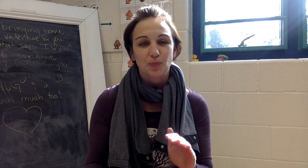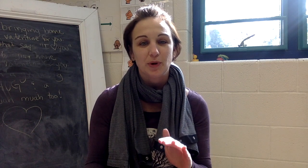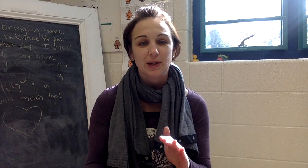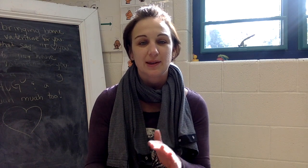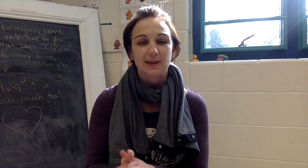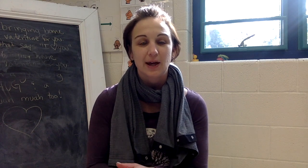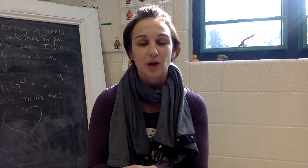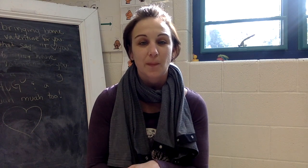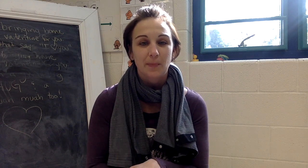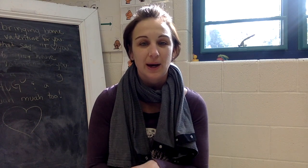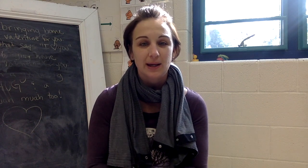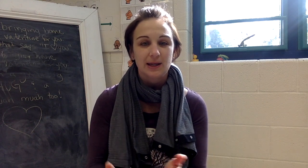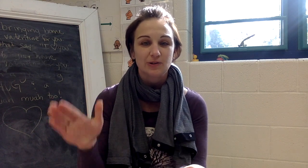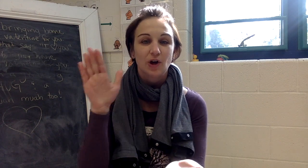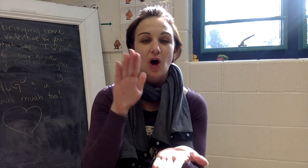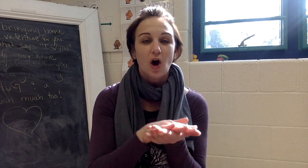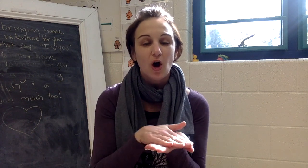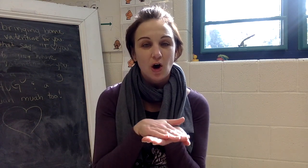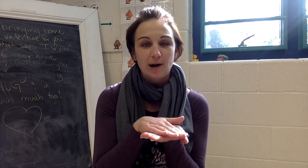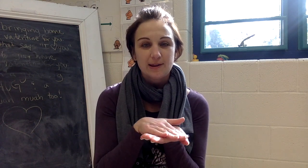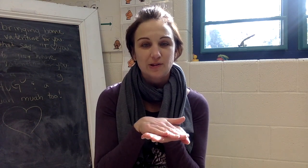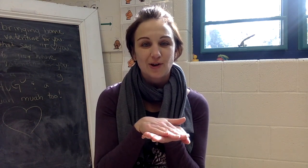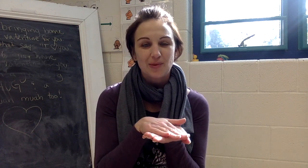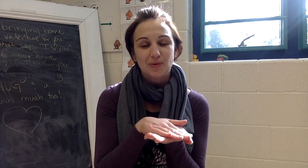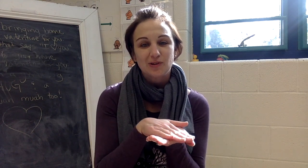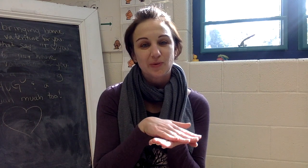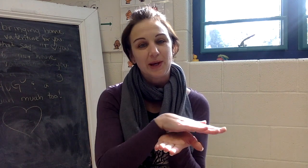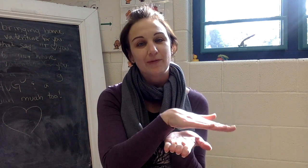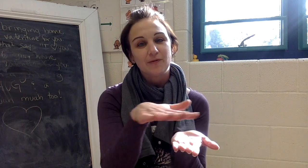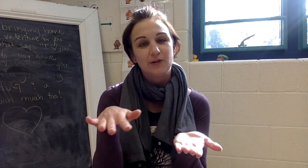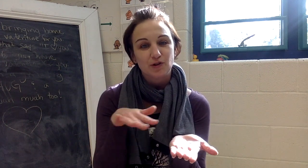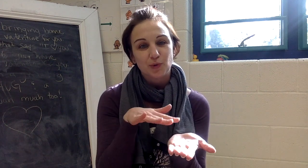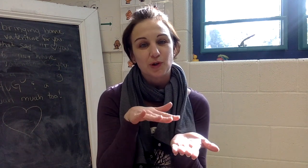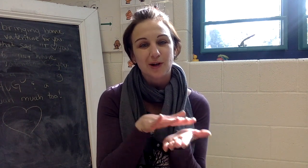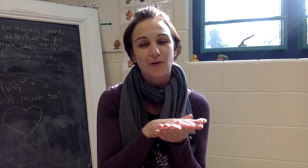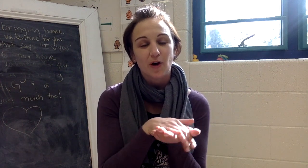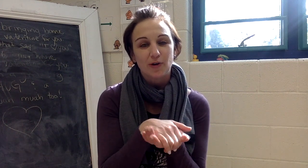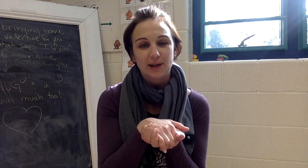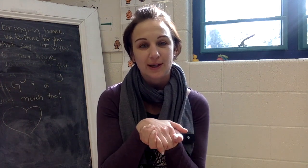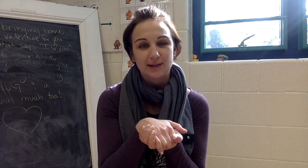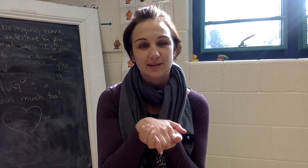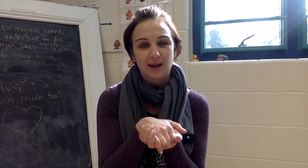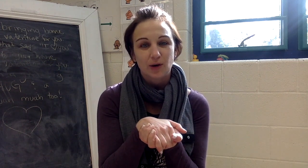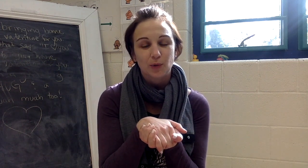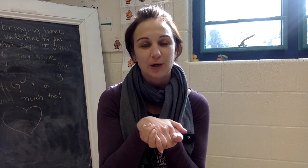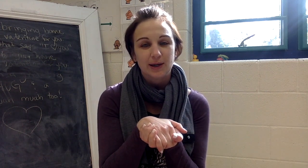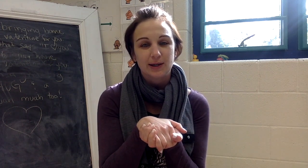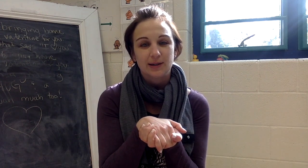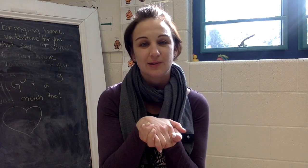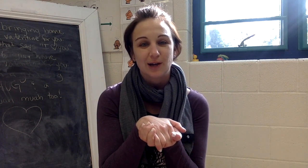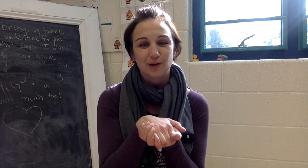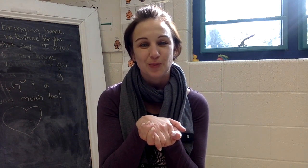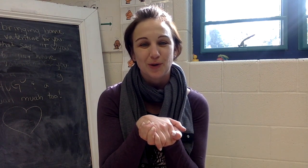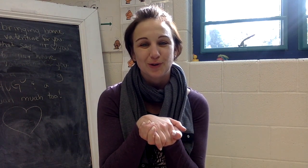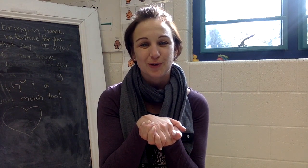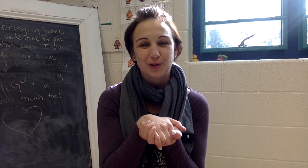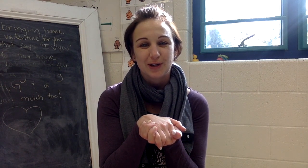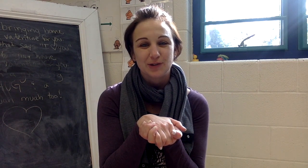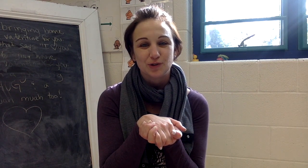put their bodies on the song board so we have a visual of all the kids that were in Dr. Martin Luther King's